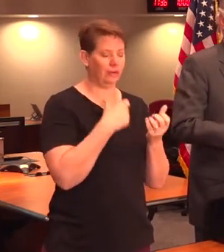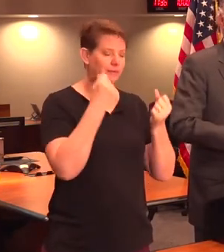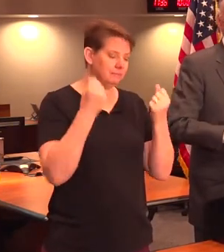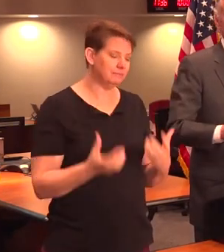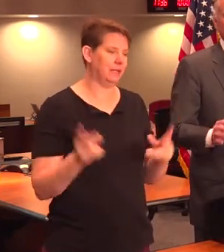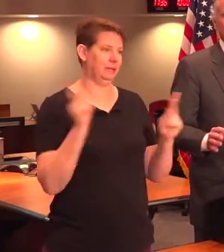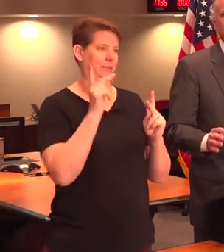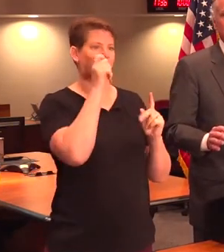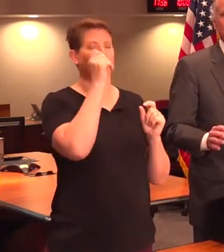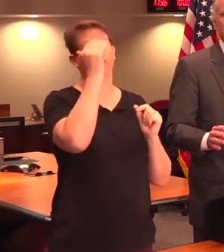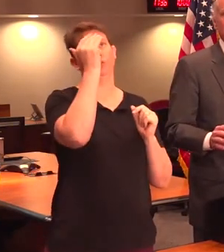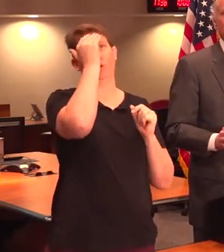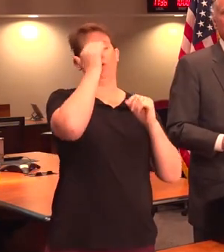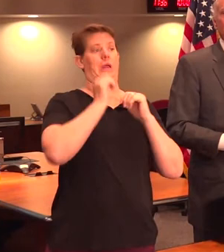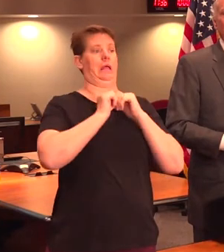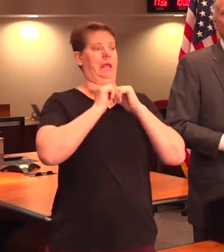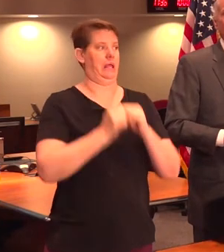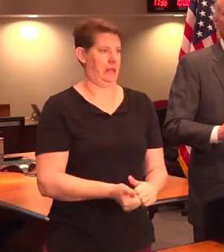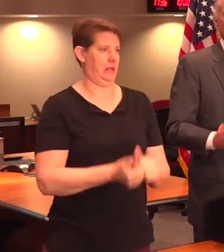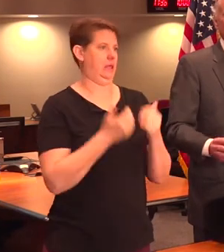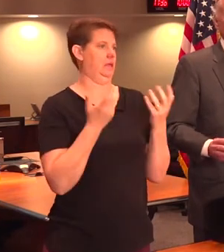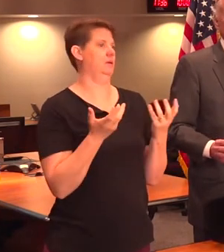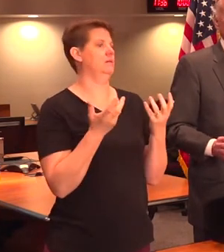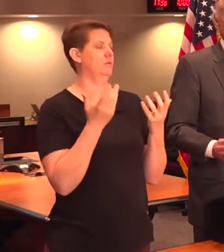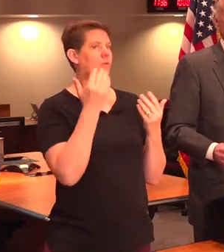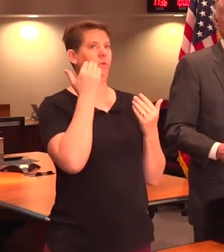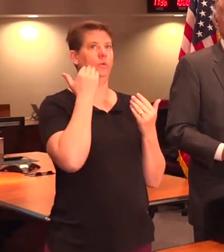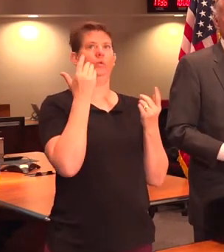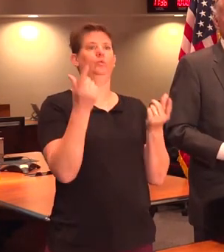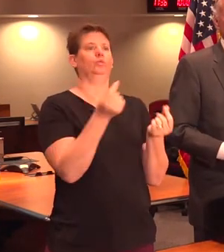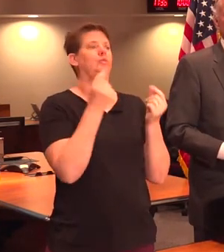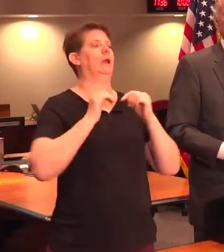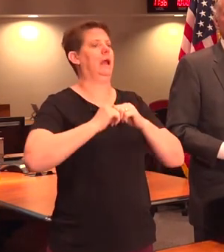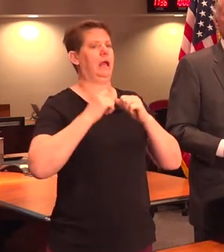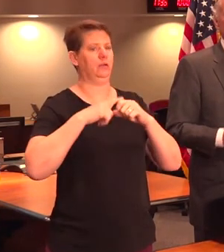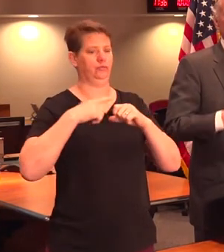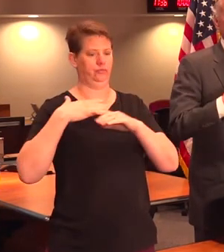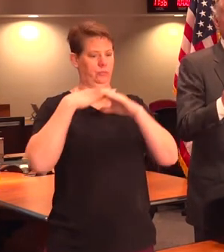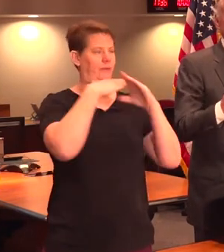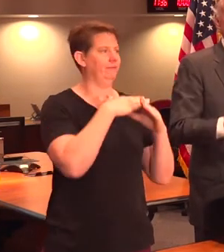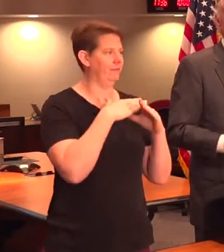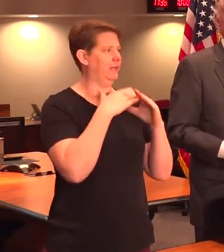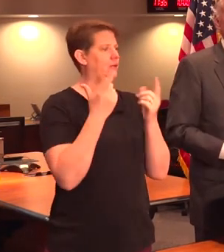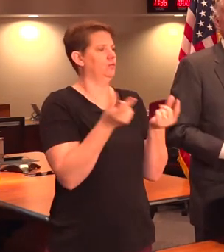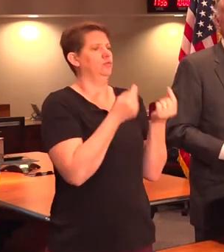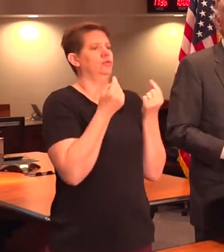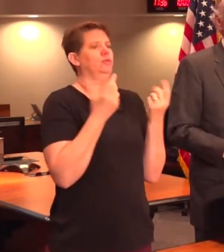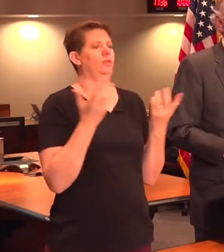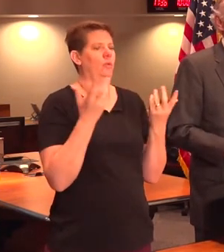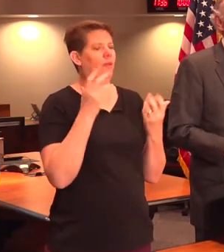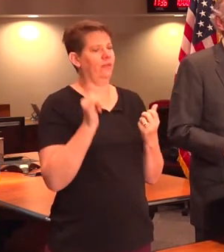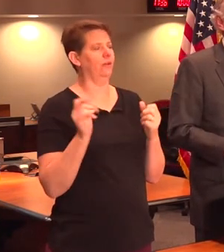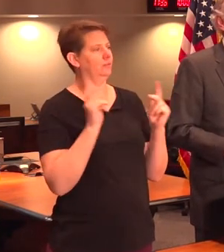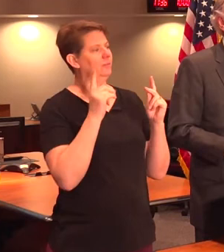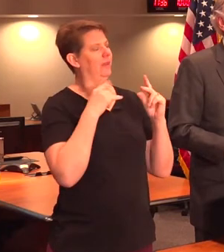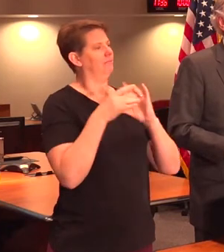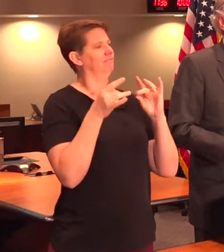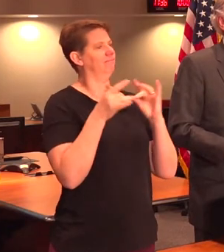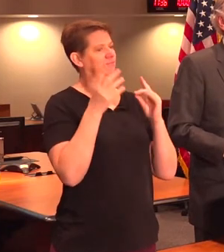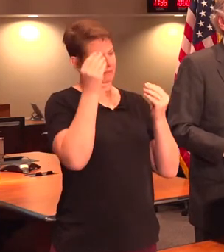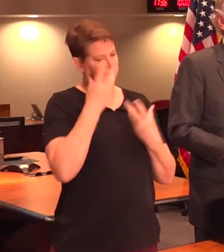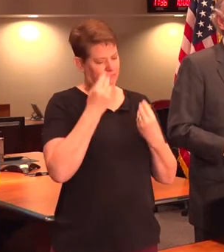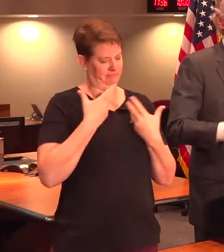how to do these things, what precautions need to be taken. Those are the ones that I'm telling you about.